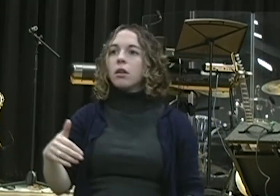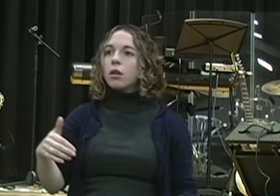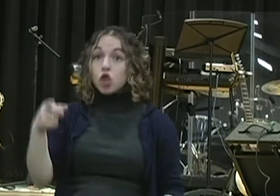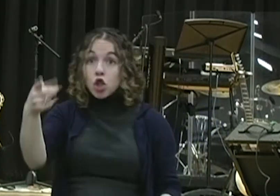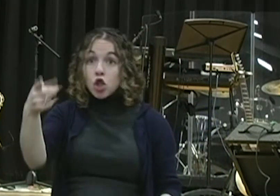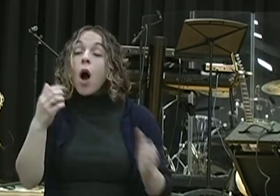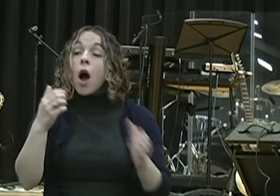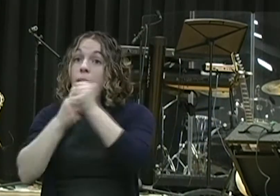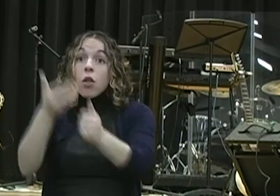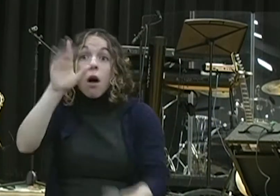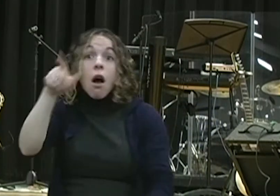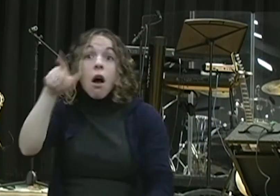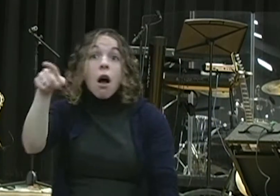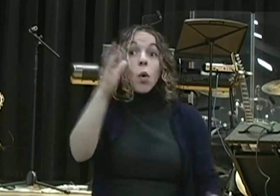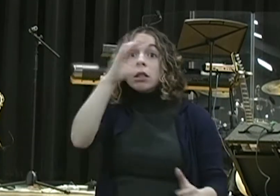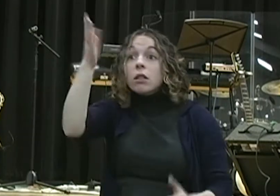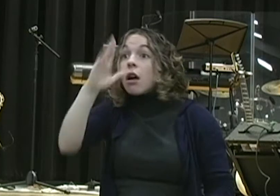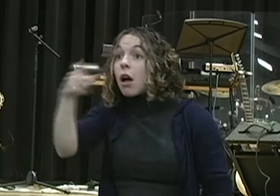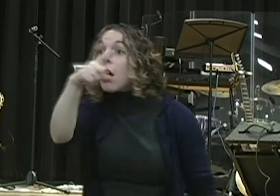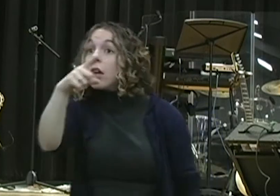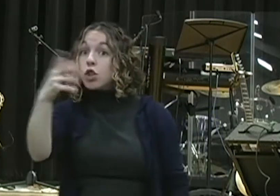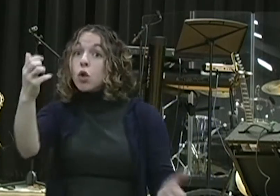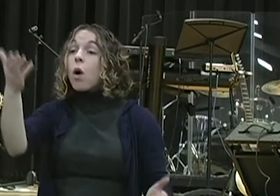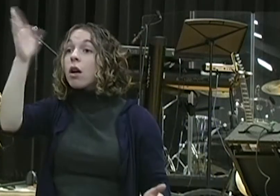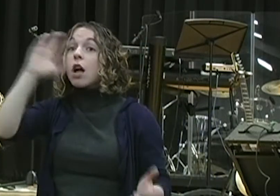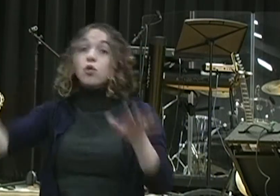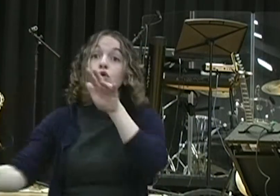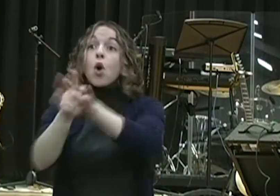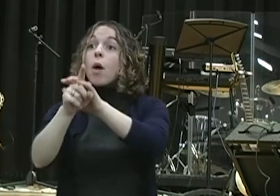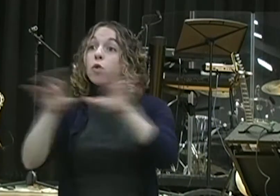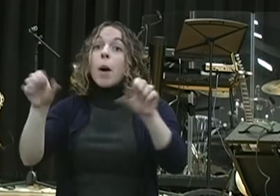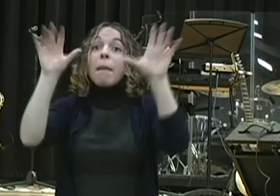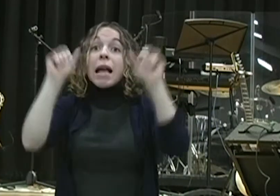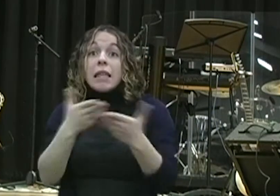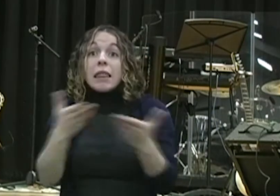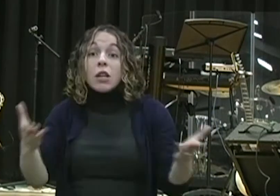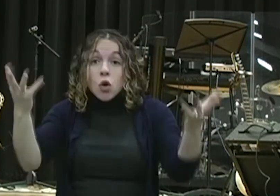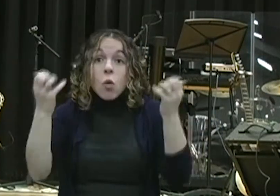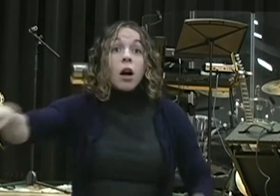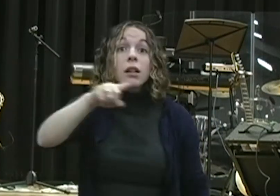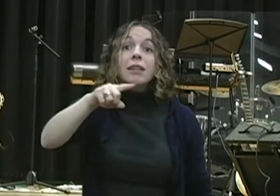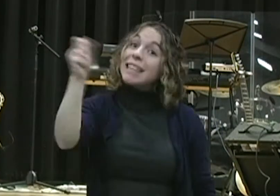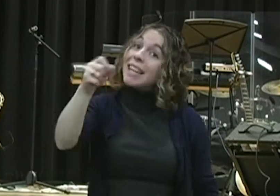is calling us. God is stirring something in the spirit realm. And yes, it will involve real